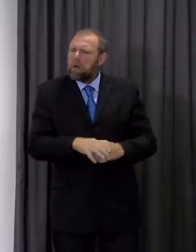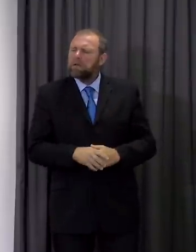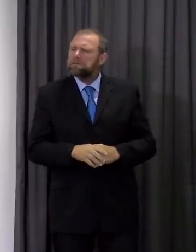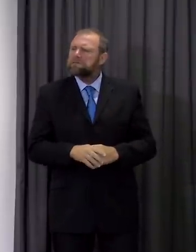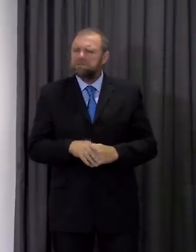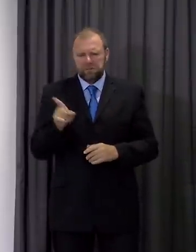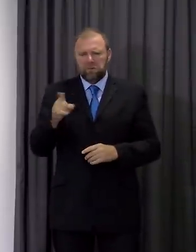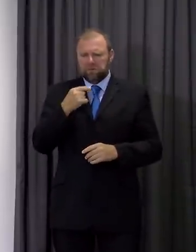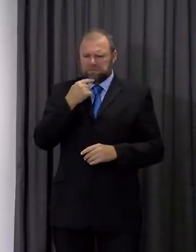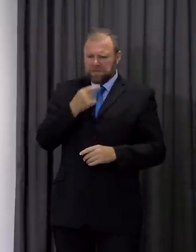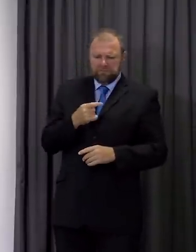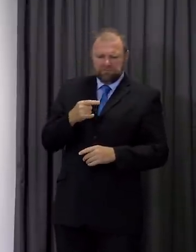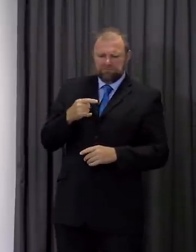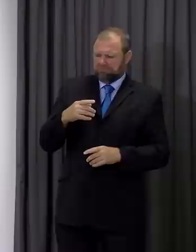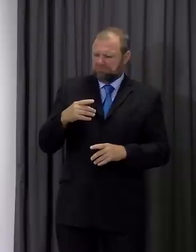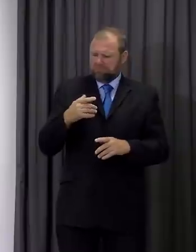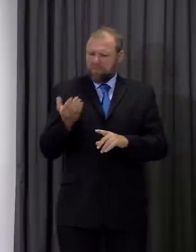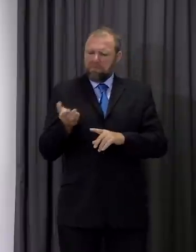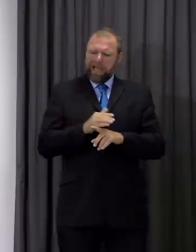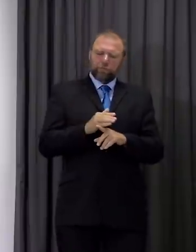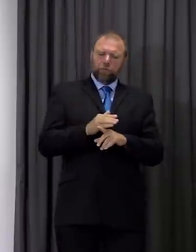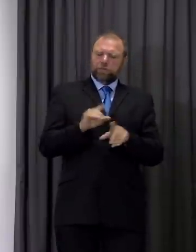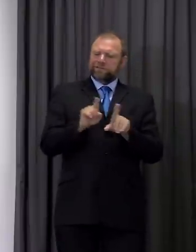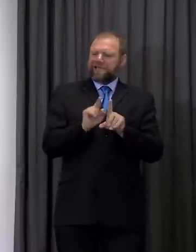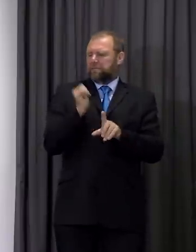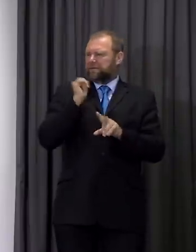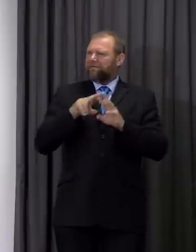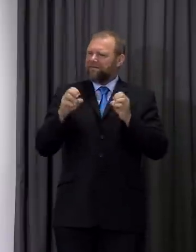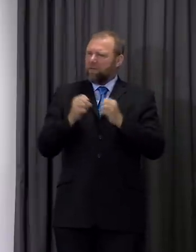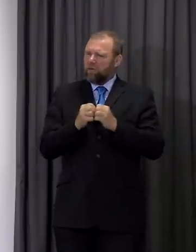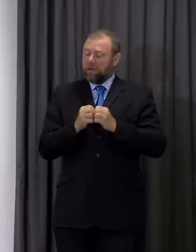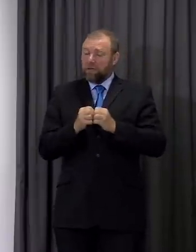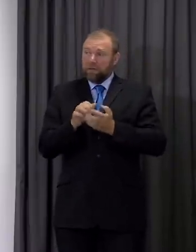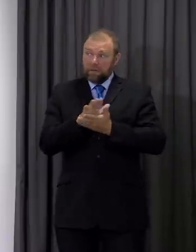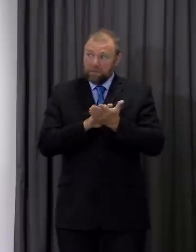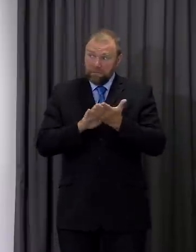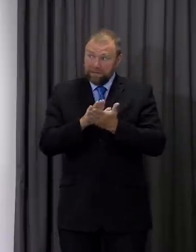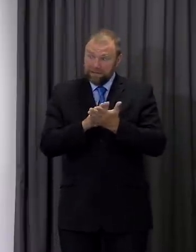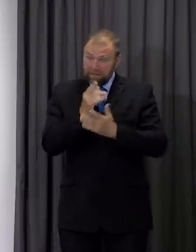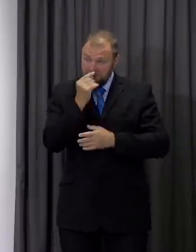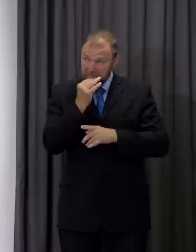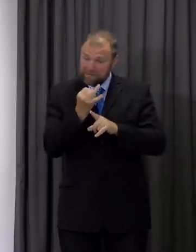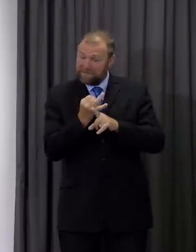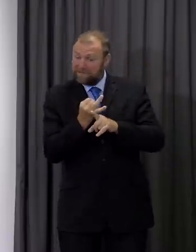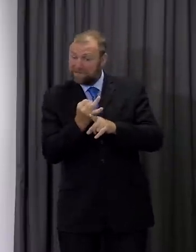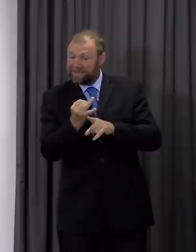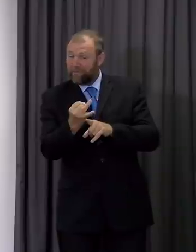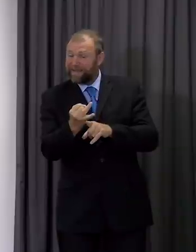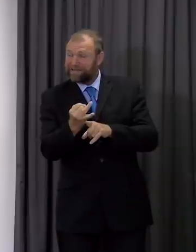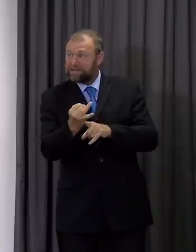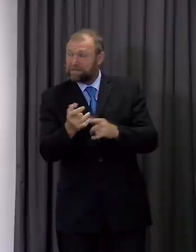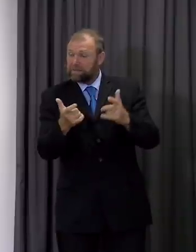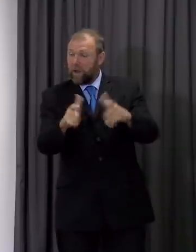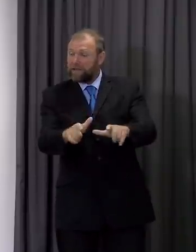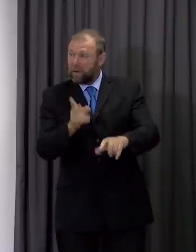February or people say regarding coronavirus cases does that mean we're potentially seven weeks away from coronavirus lockdown?